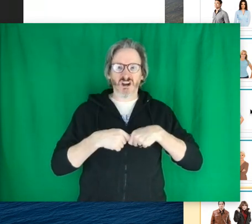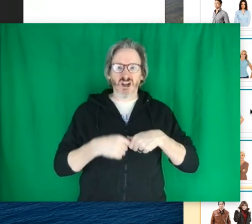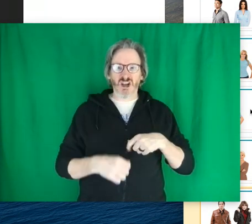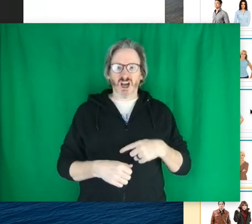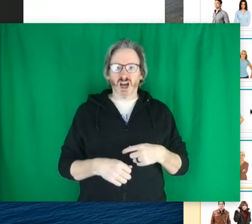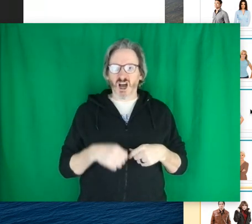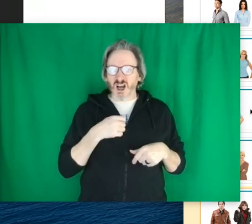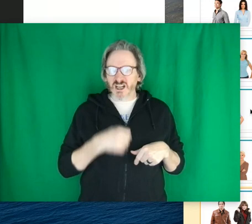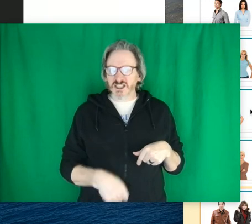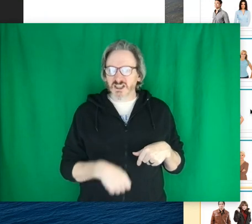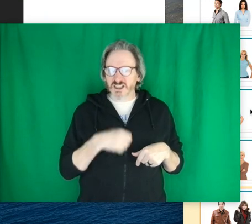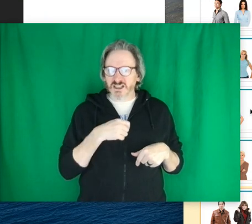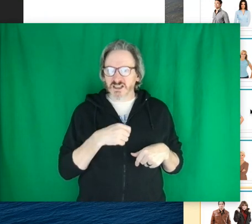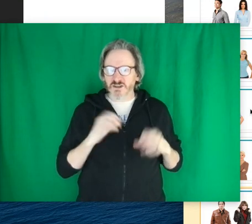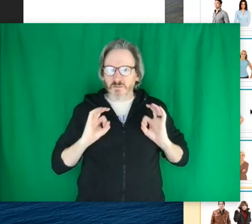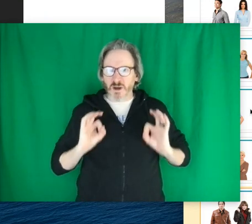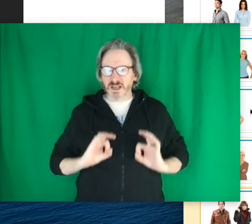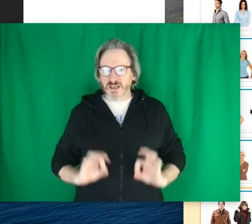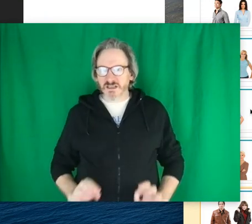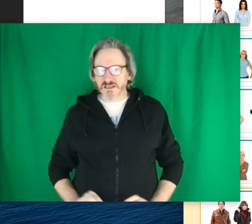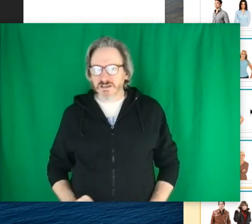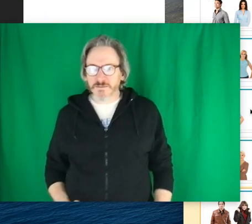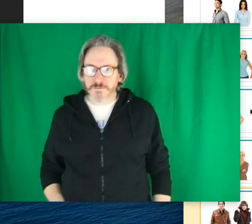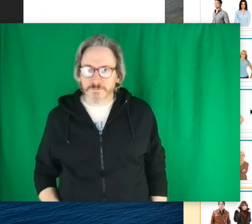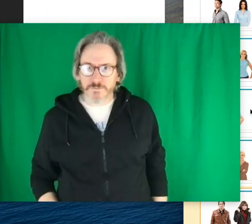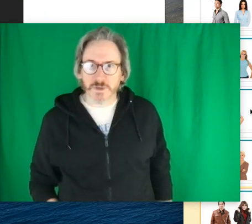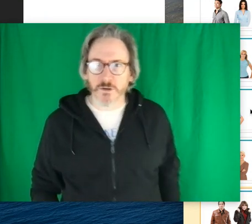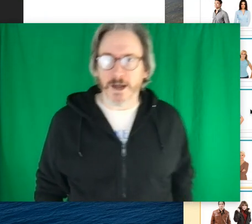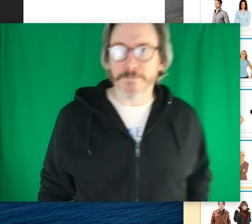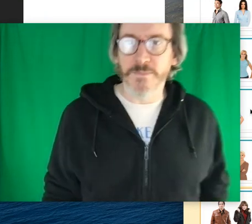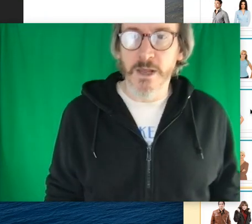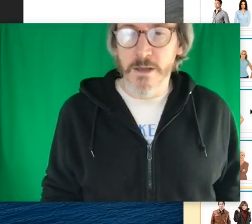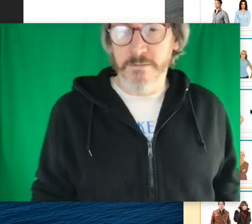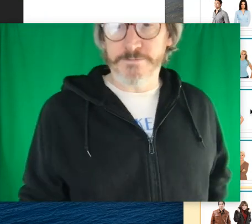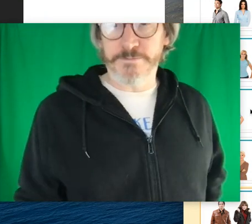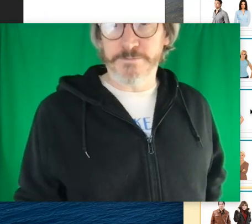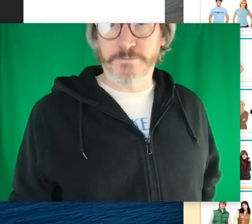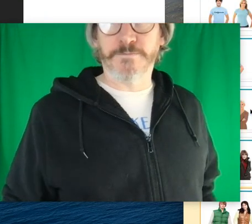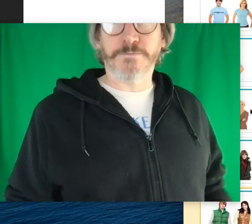Collar buttons. Okay.